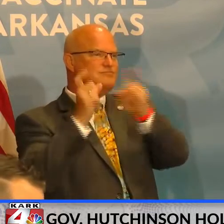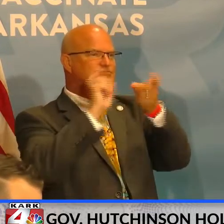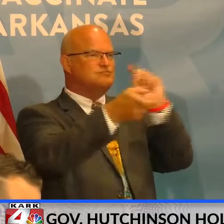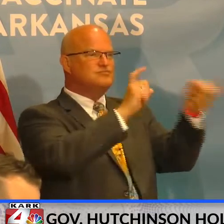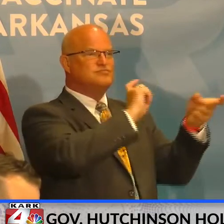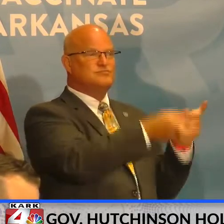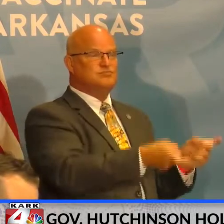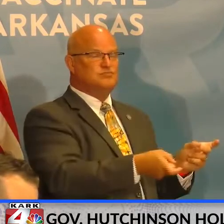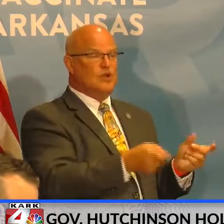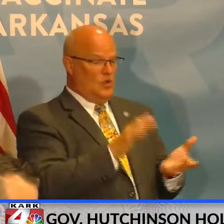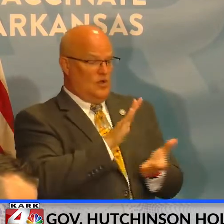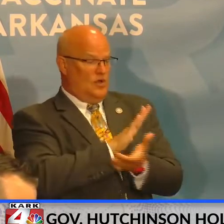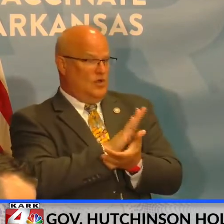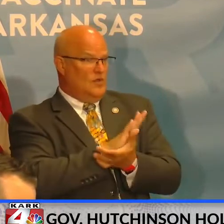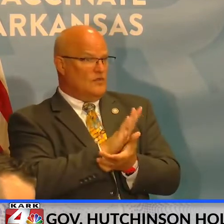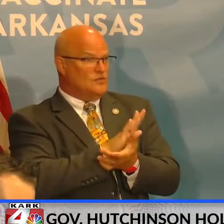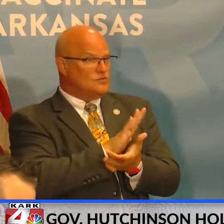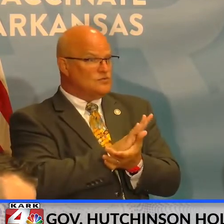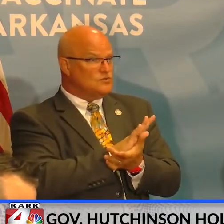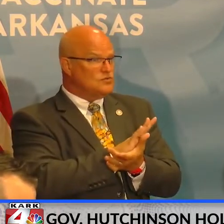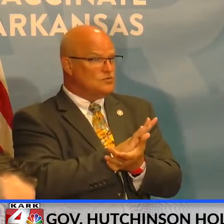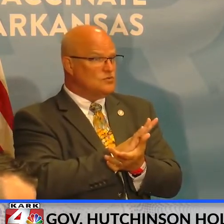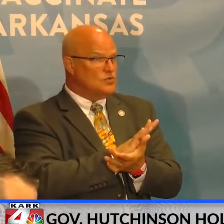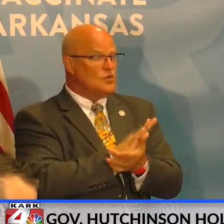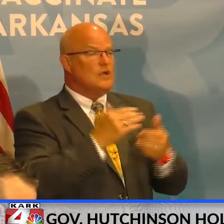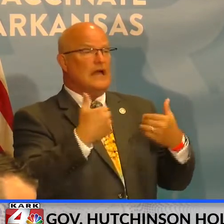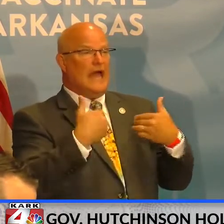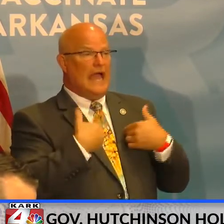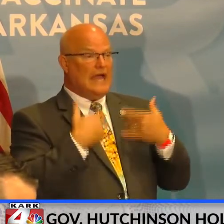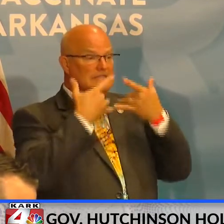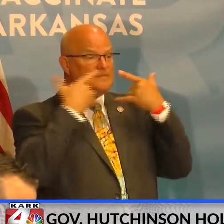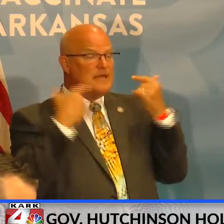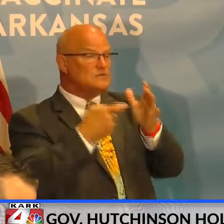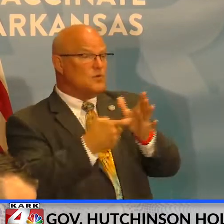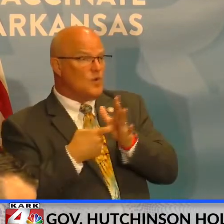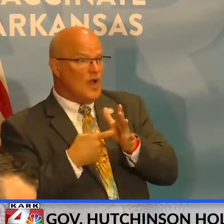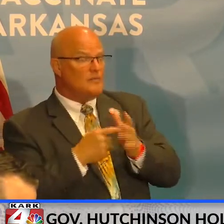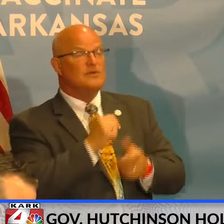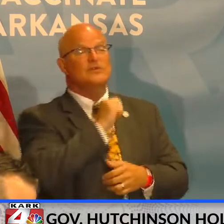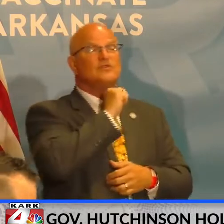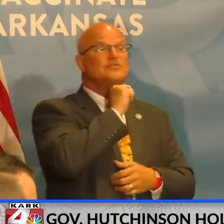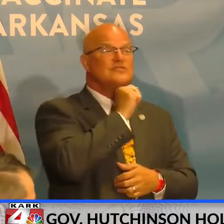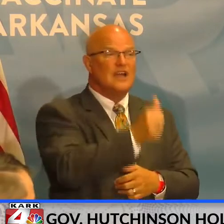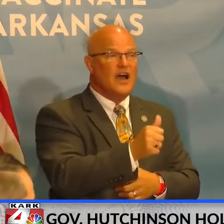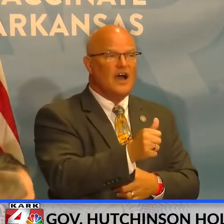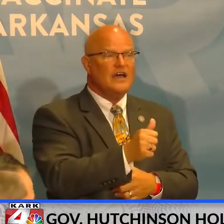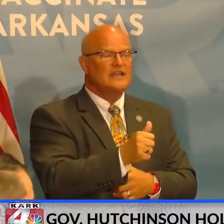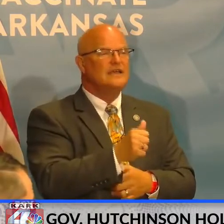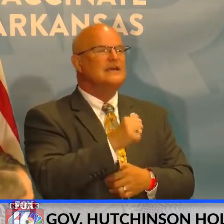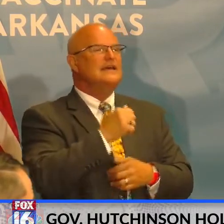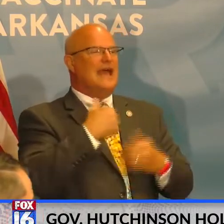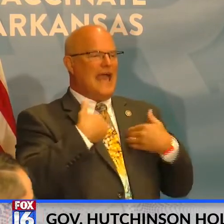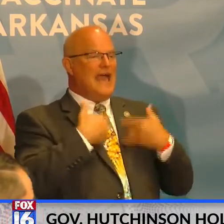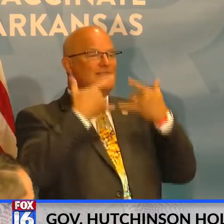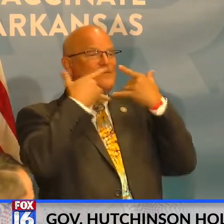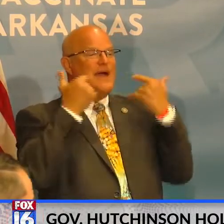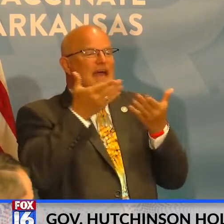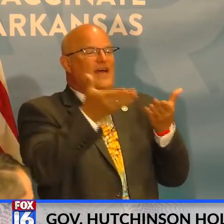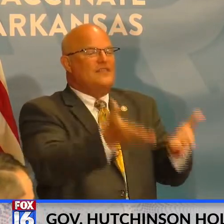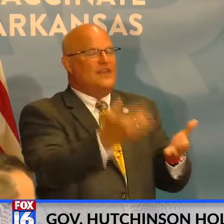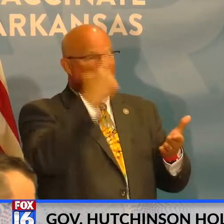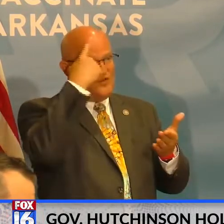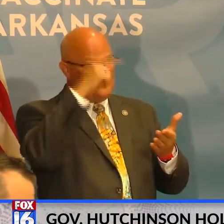the school, uh, uh, you know, has a mass requirement or not mass should be available for that